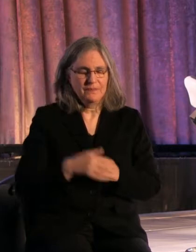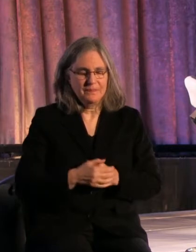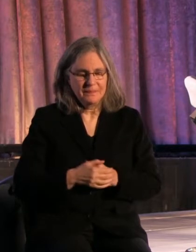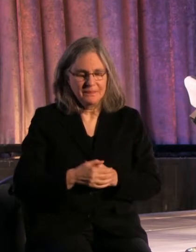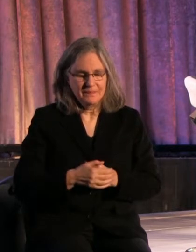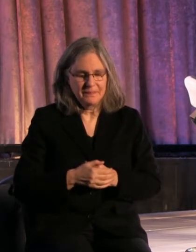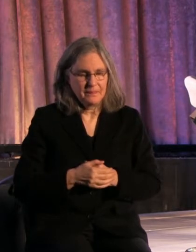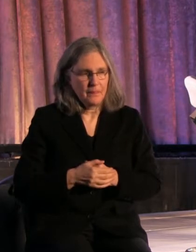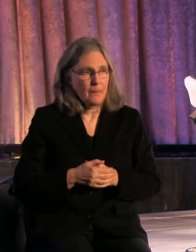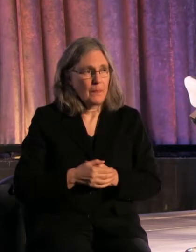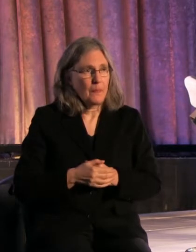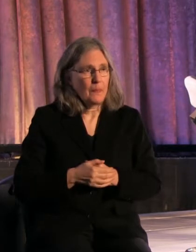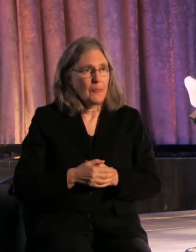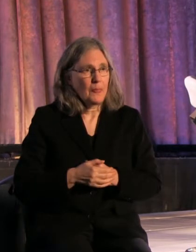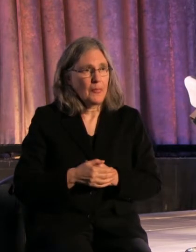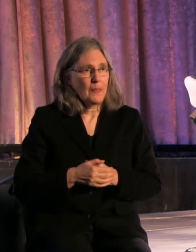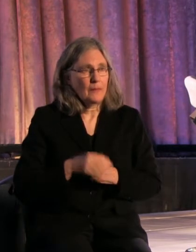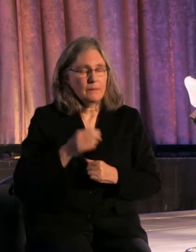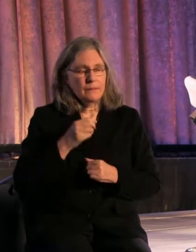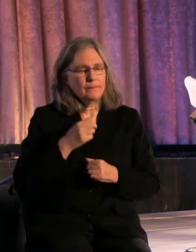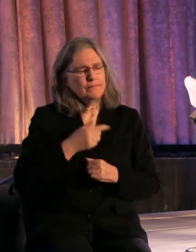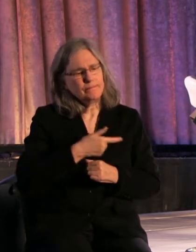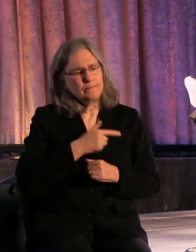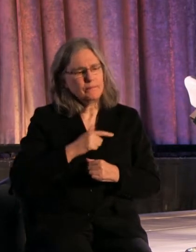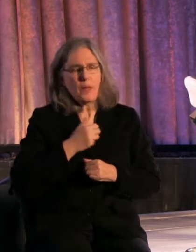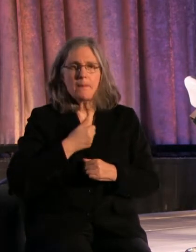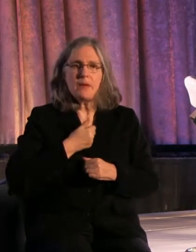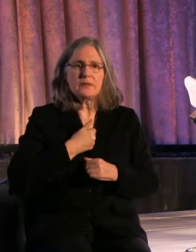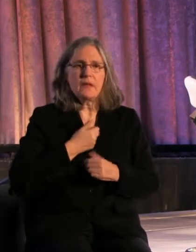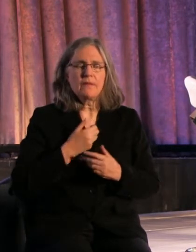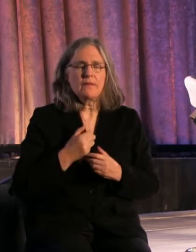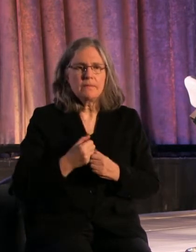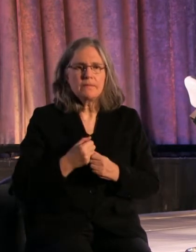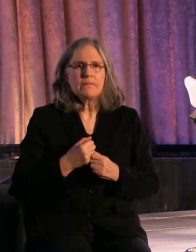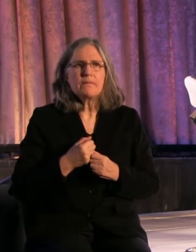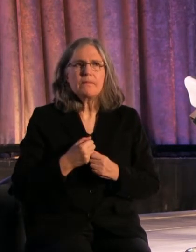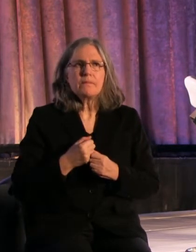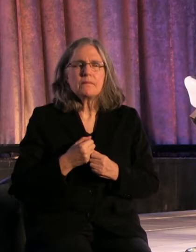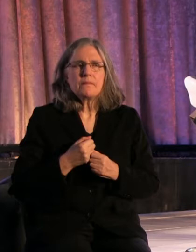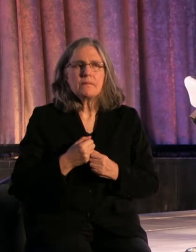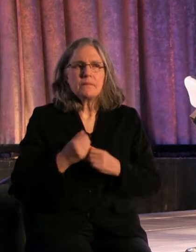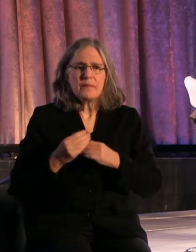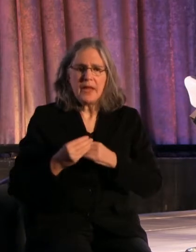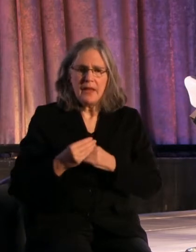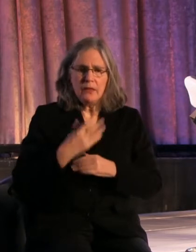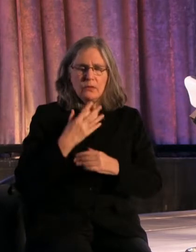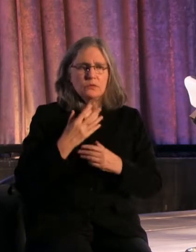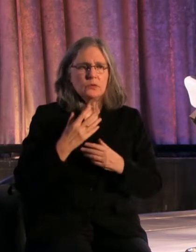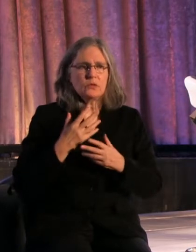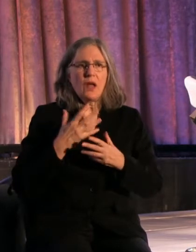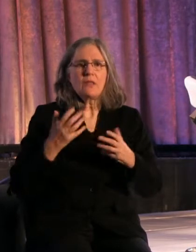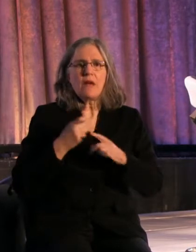Please. I'll say for myself, a lot has come from my own privilege.